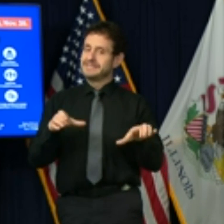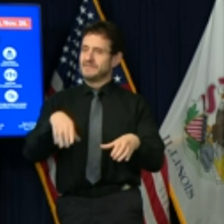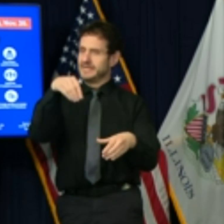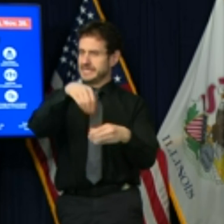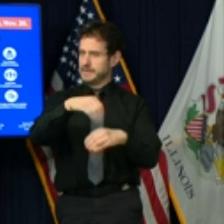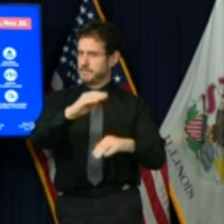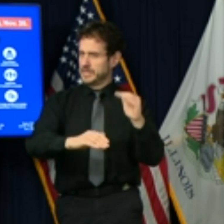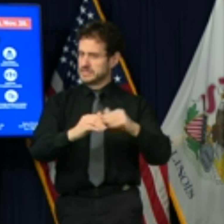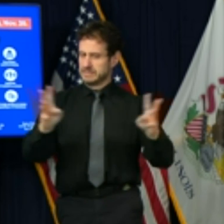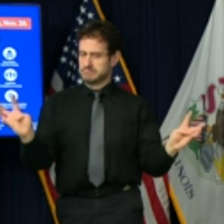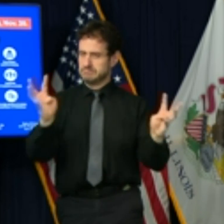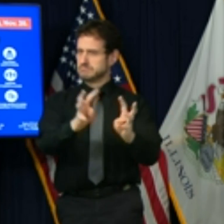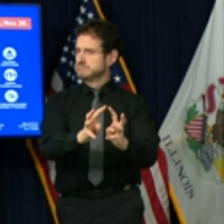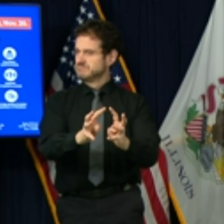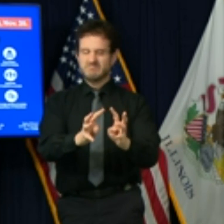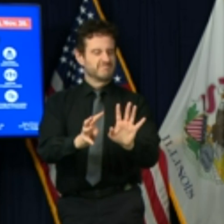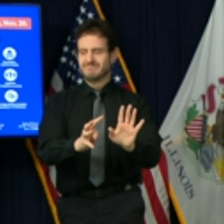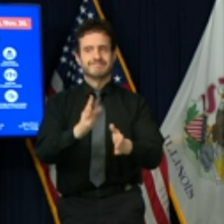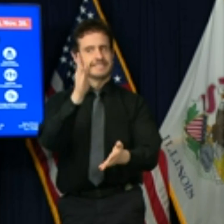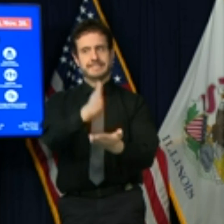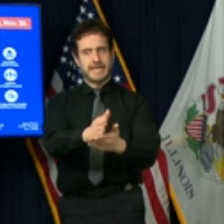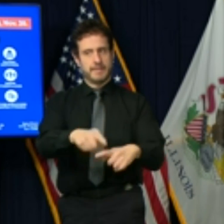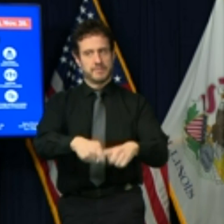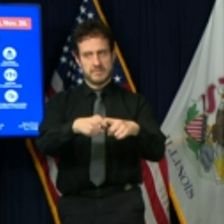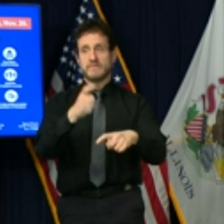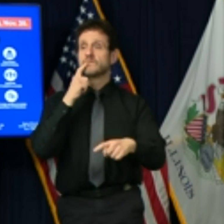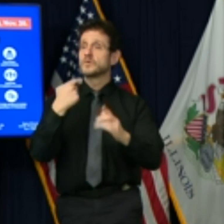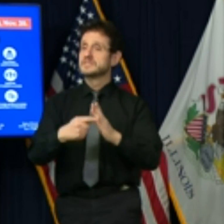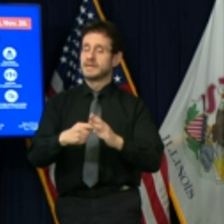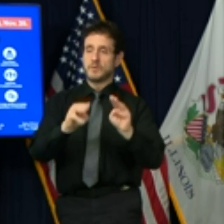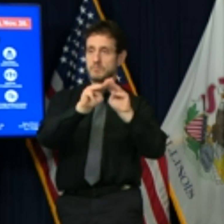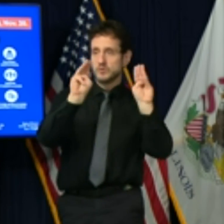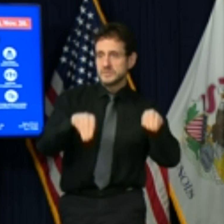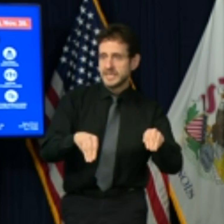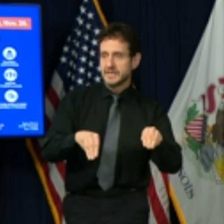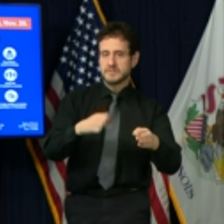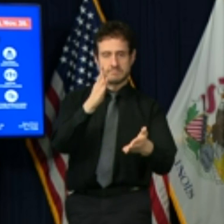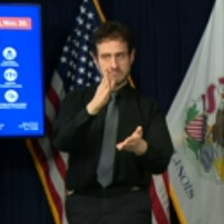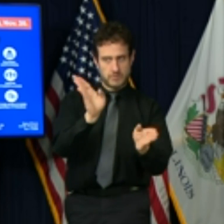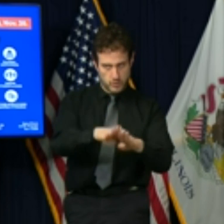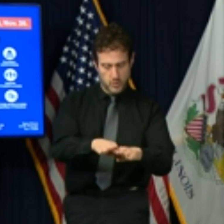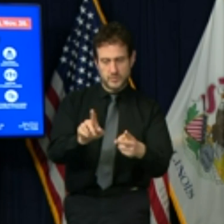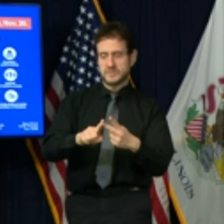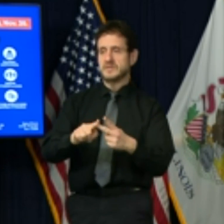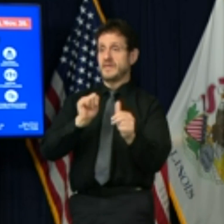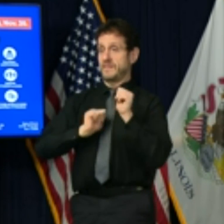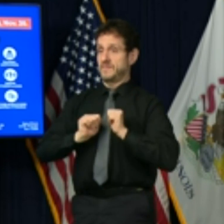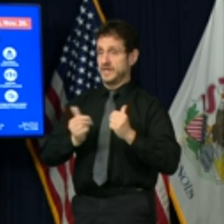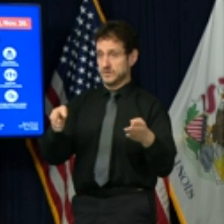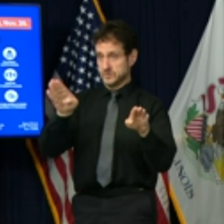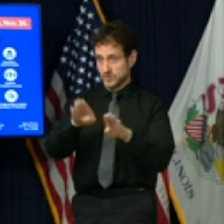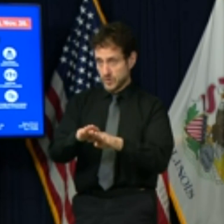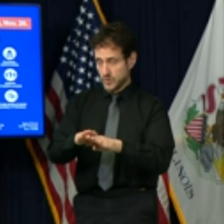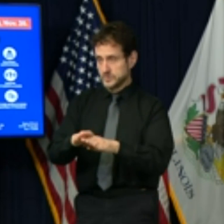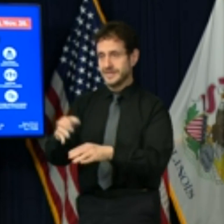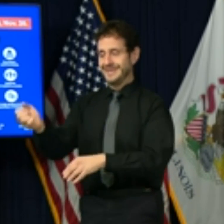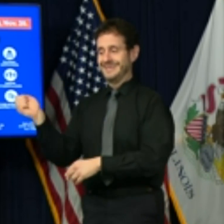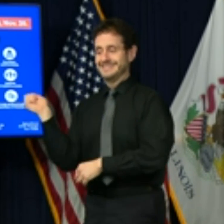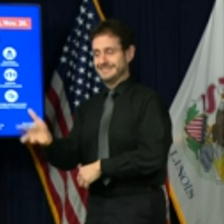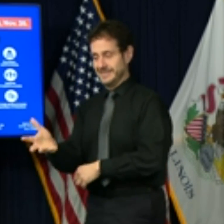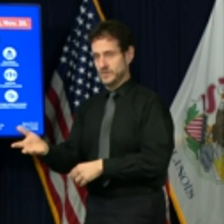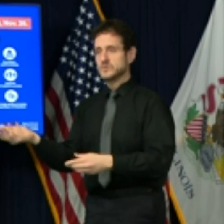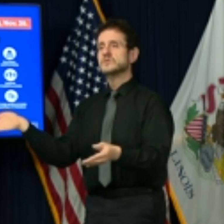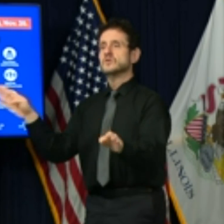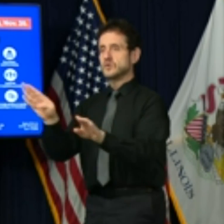virus can most easily spread. Museums, theaters, and casinos will need to temporarily close.